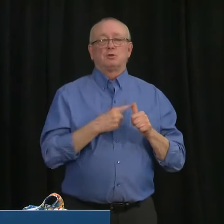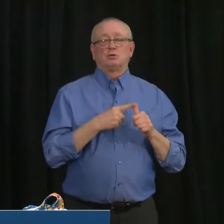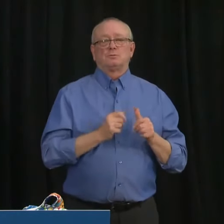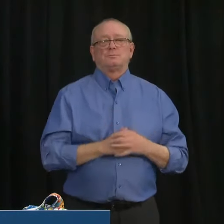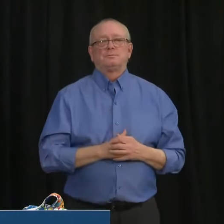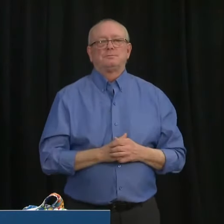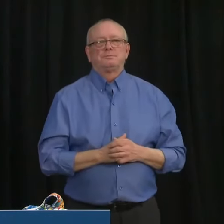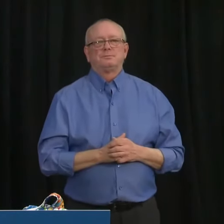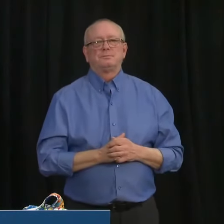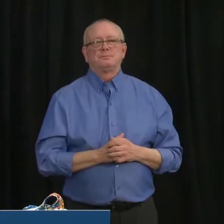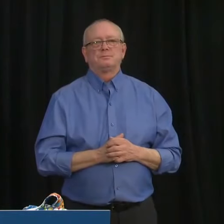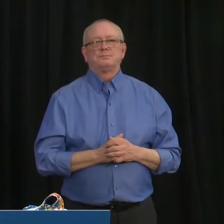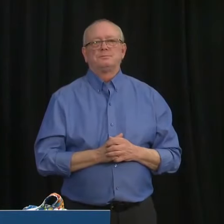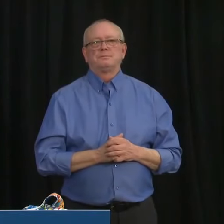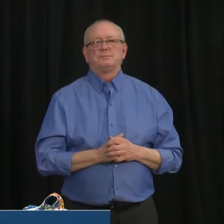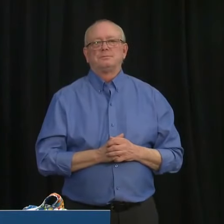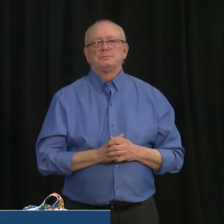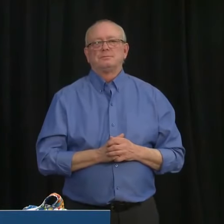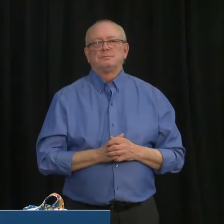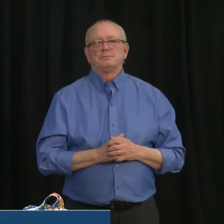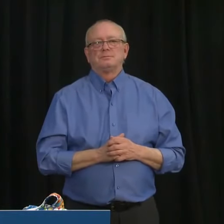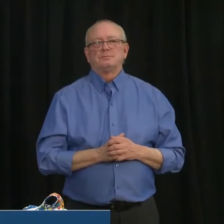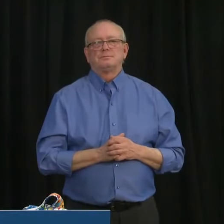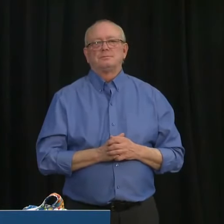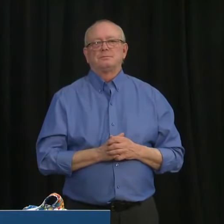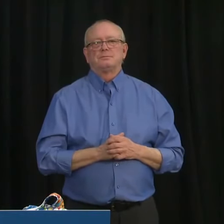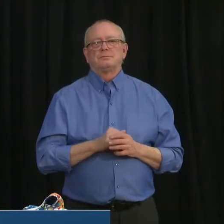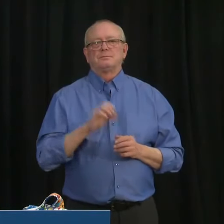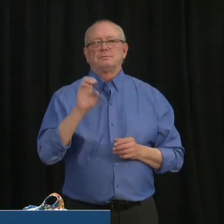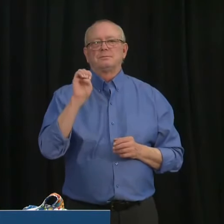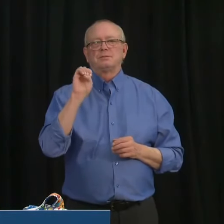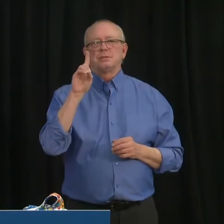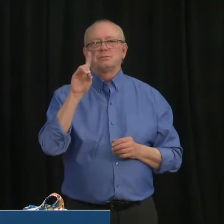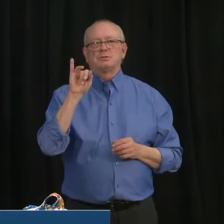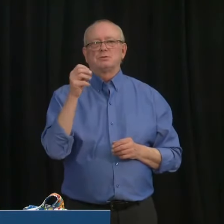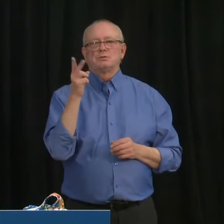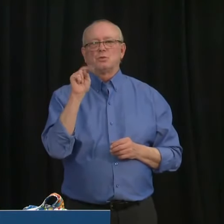Our first question comes from David Staples of the Edmonton Journal. Your line is open.